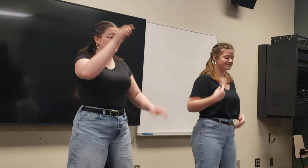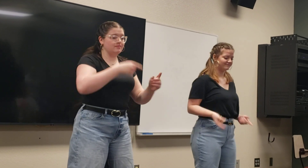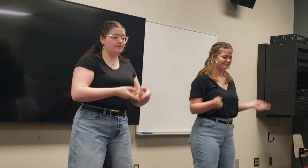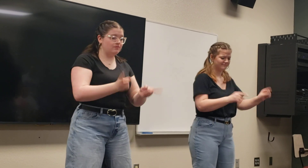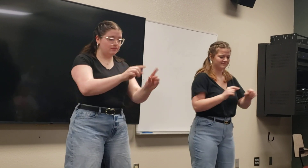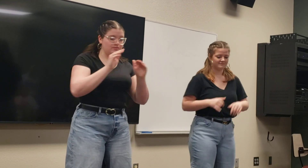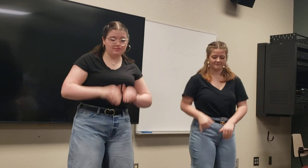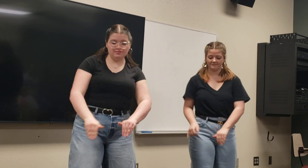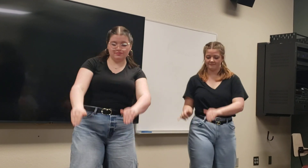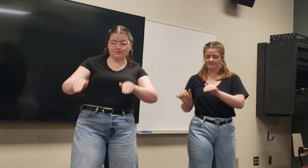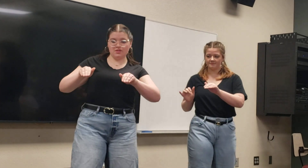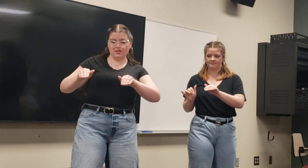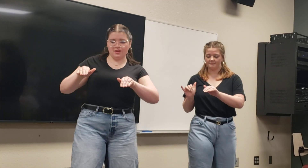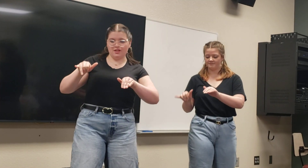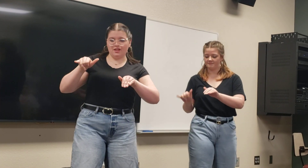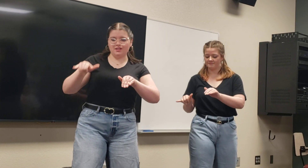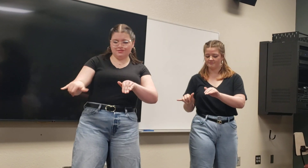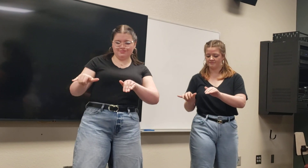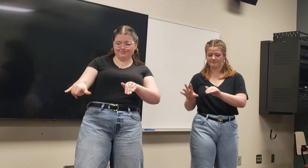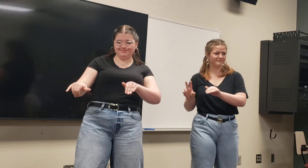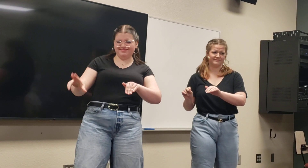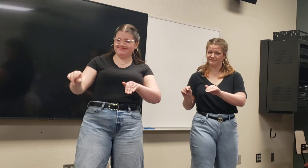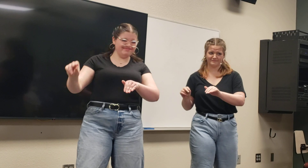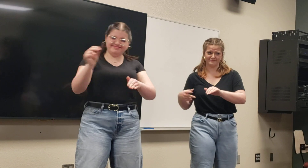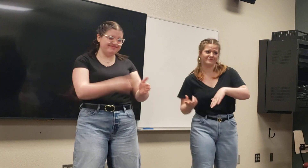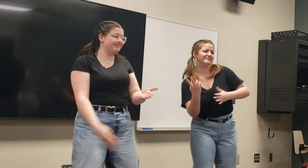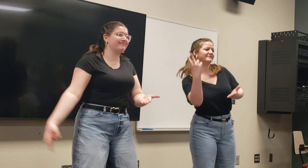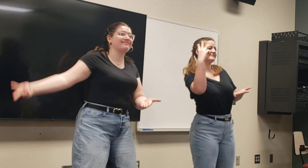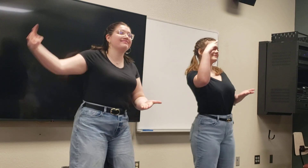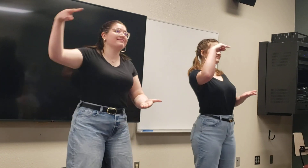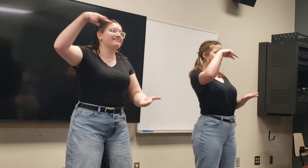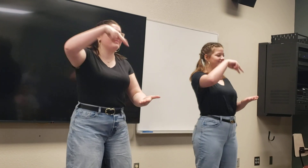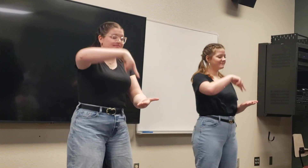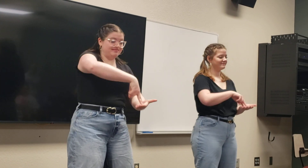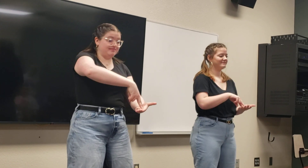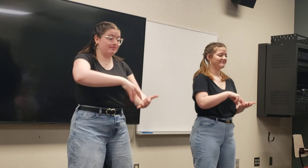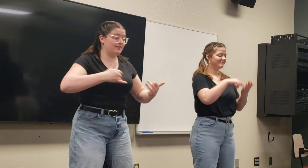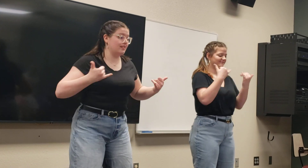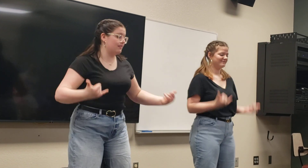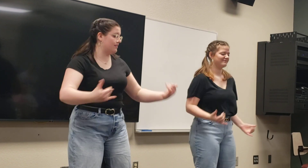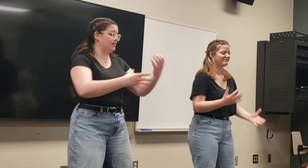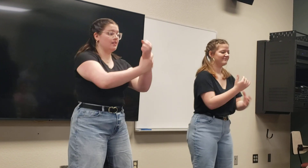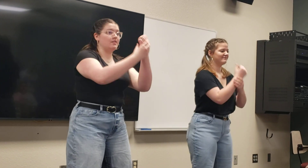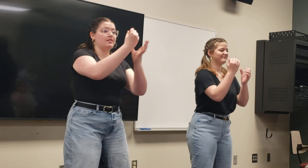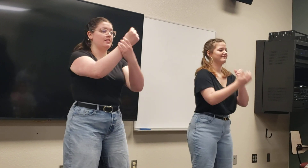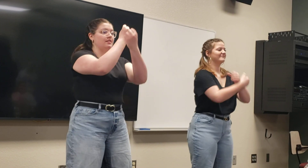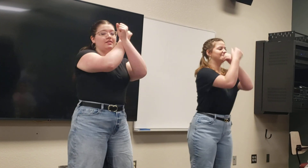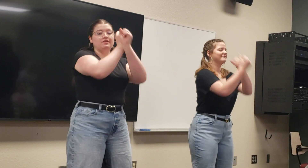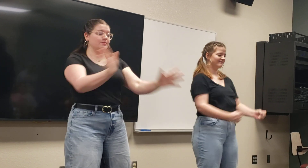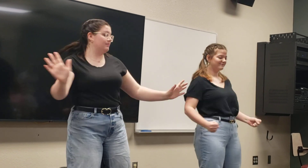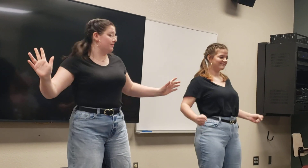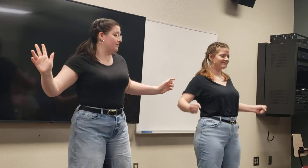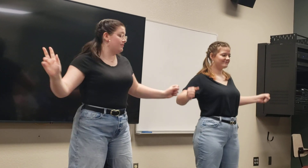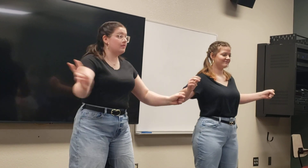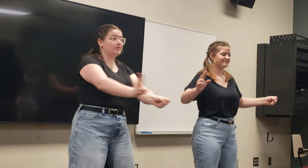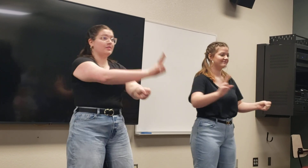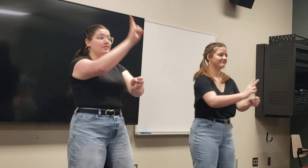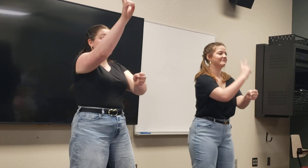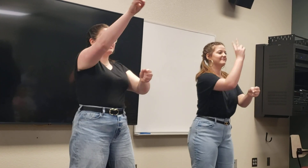of when I rose from the grave. And I'll read of the shot, cause my